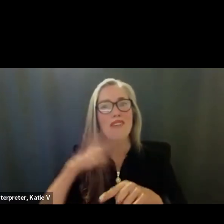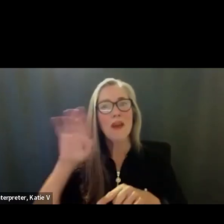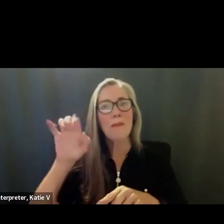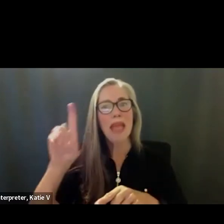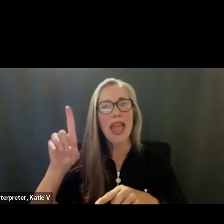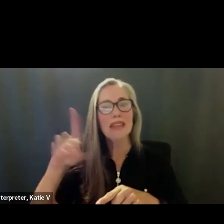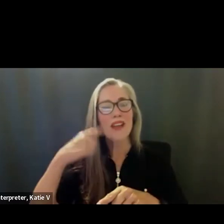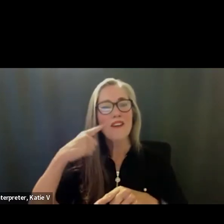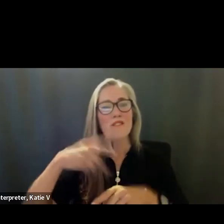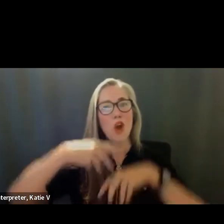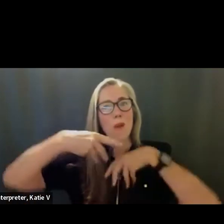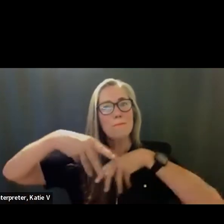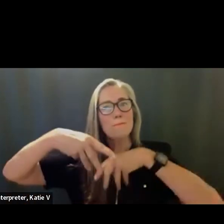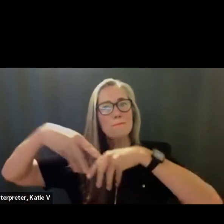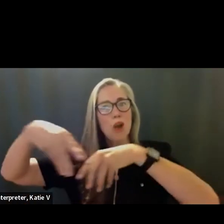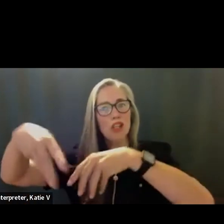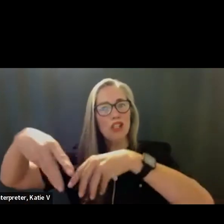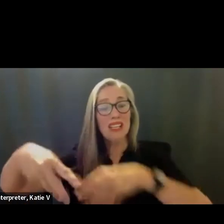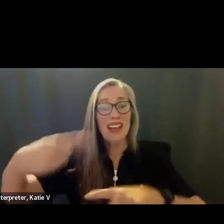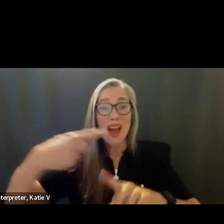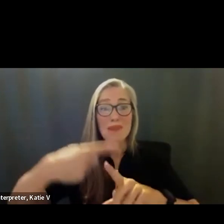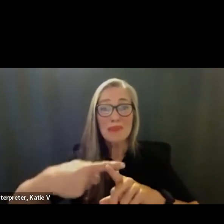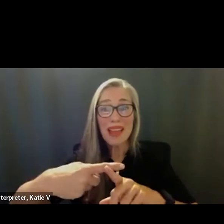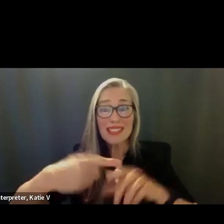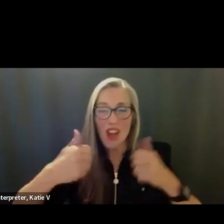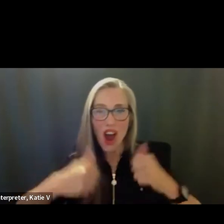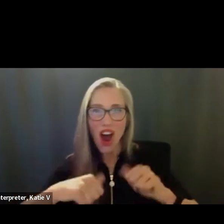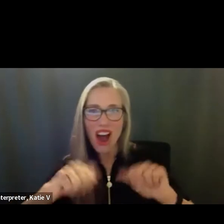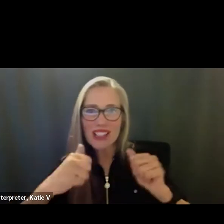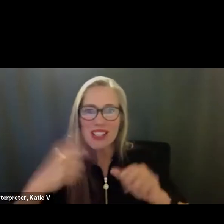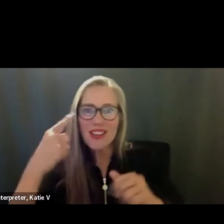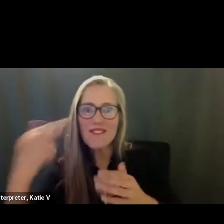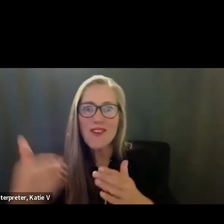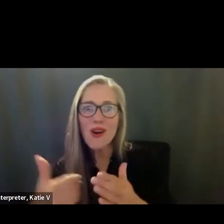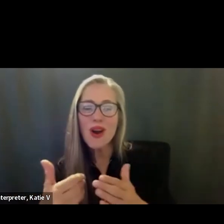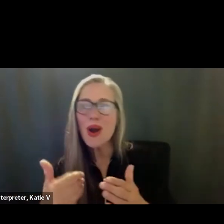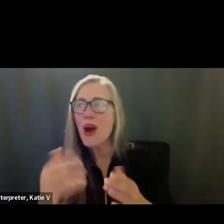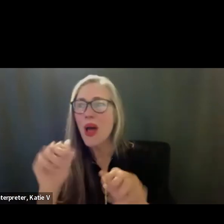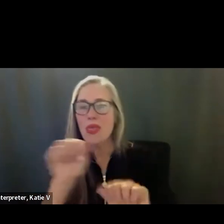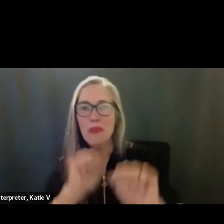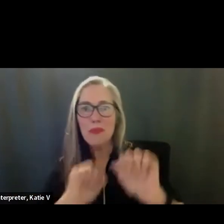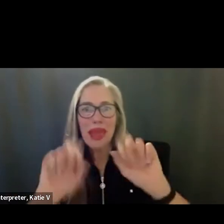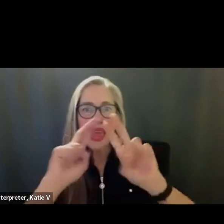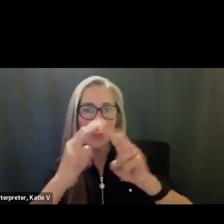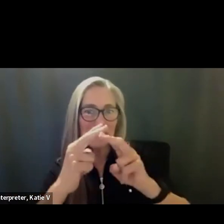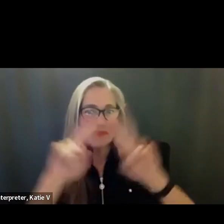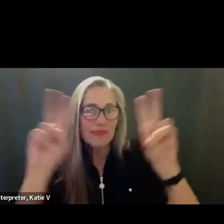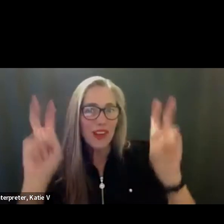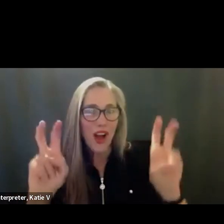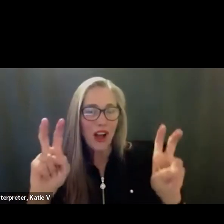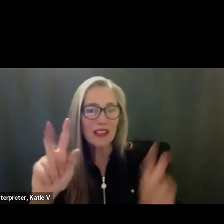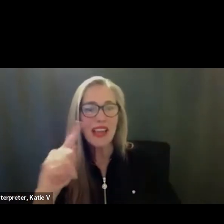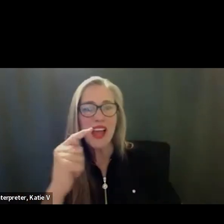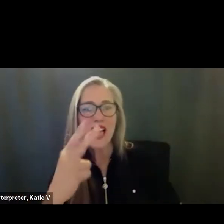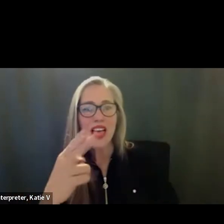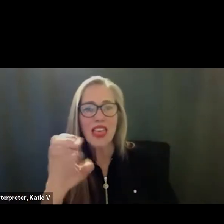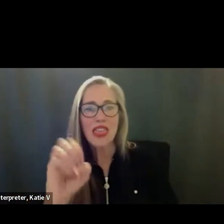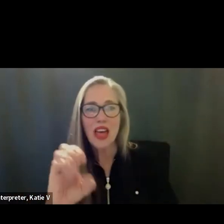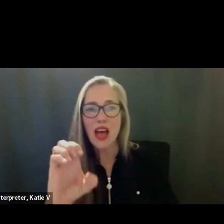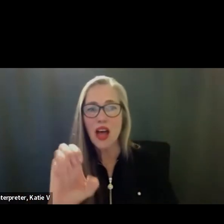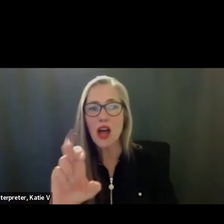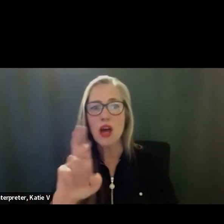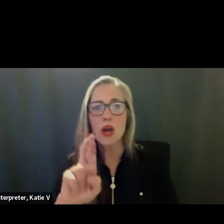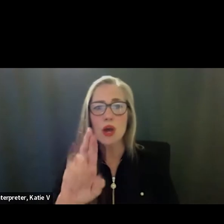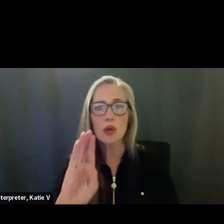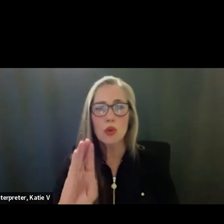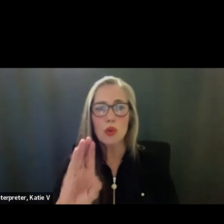So look forward to those dates. They're going to be around Thanksgiving time the first week or so in November. really excited to see